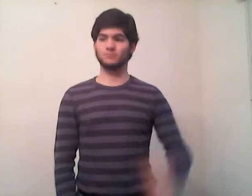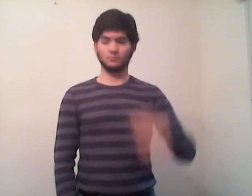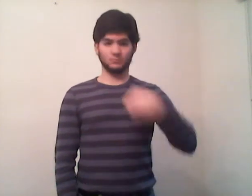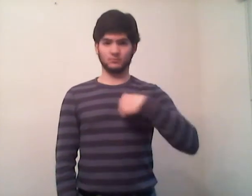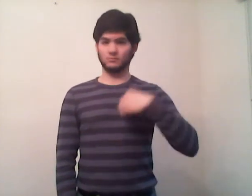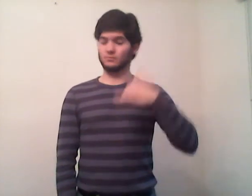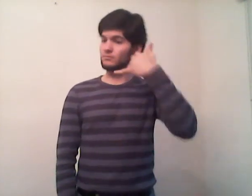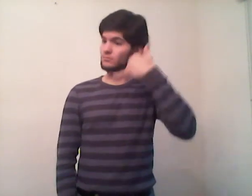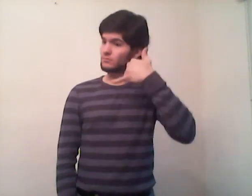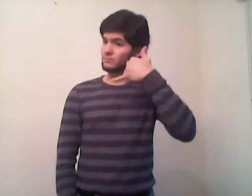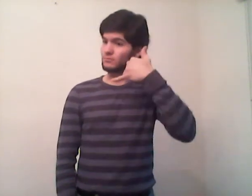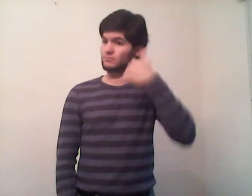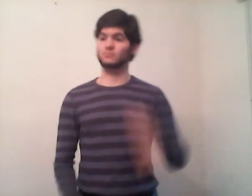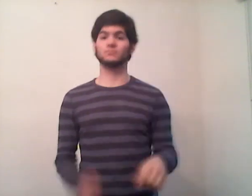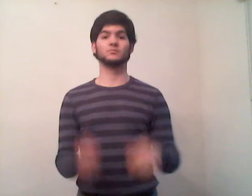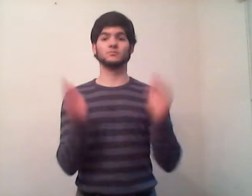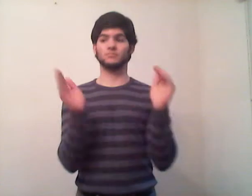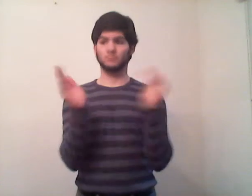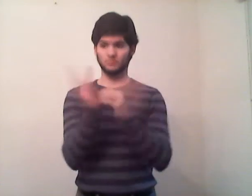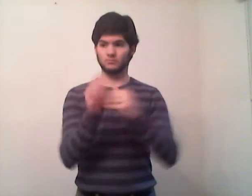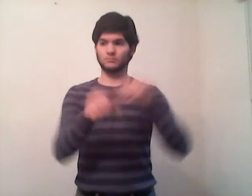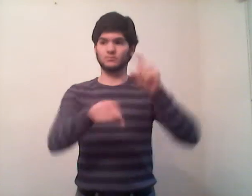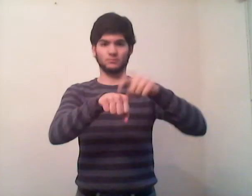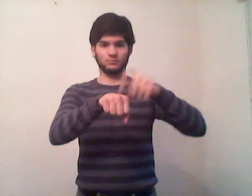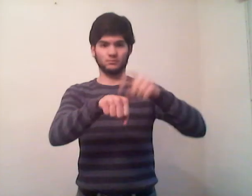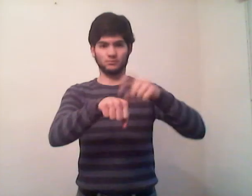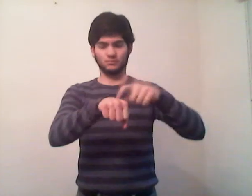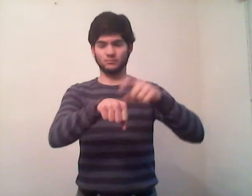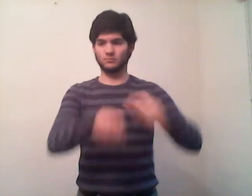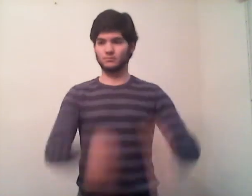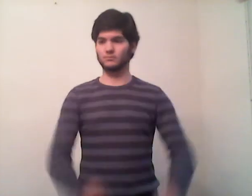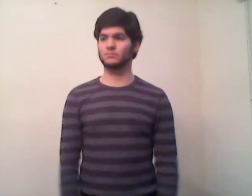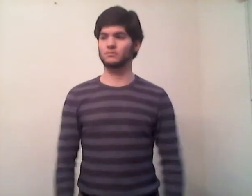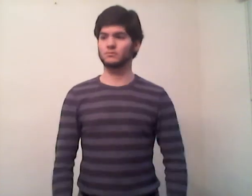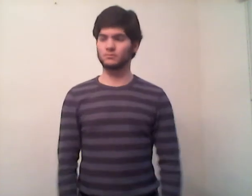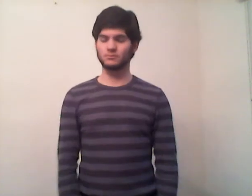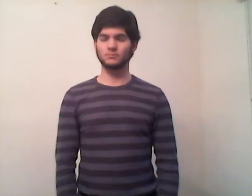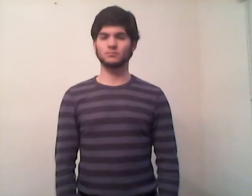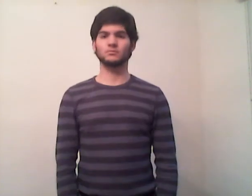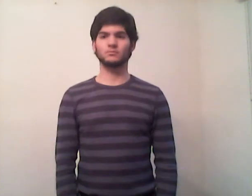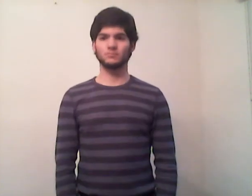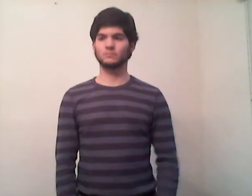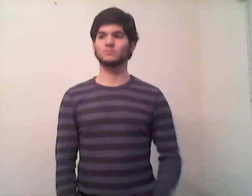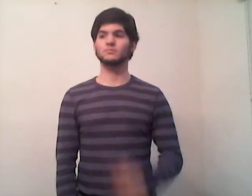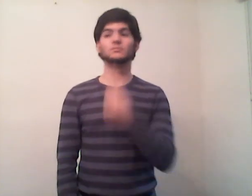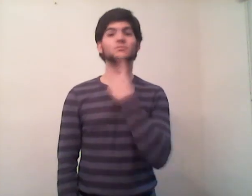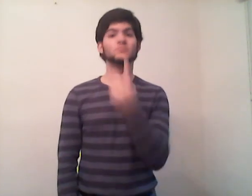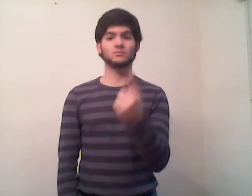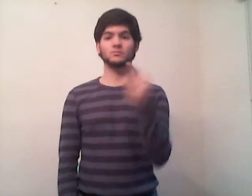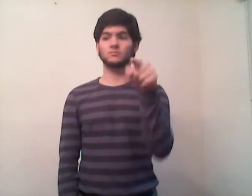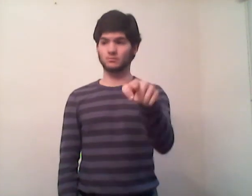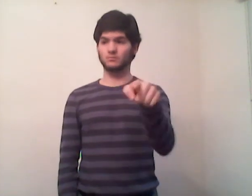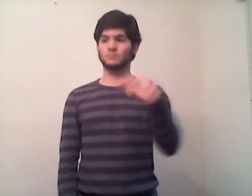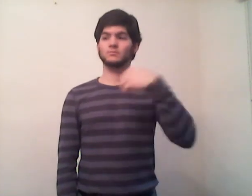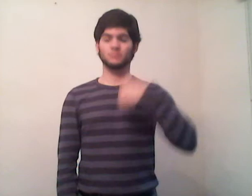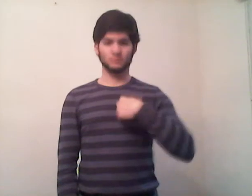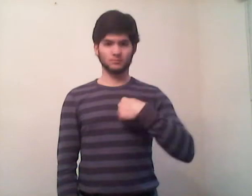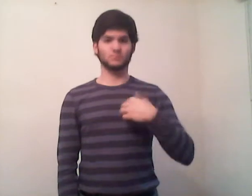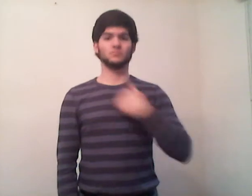I must have gone a thousand times It's no secret It's secret I'm